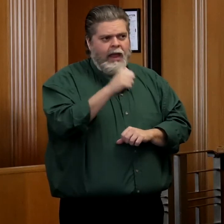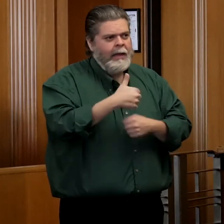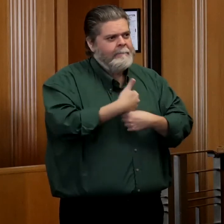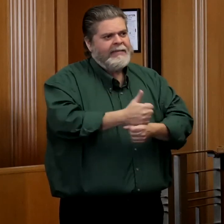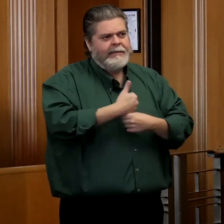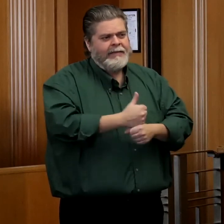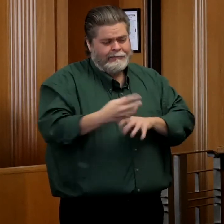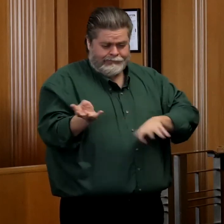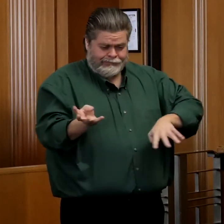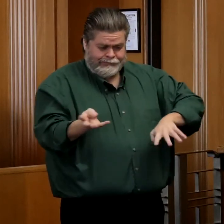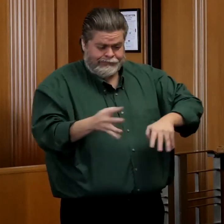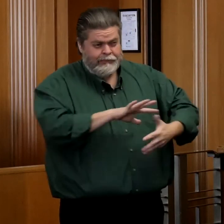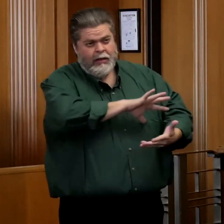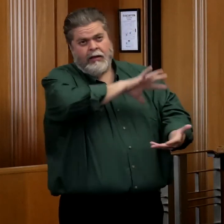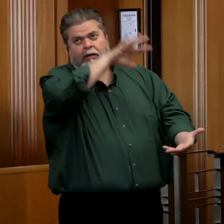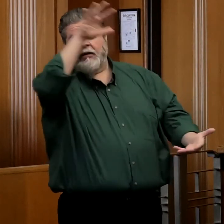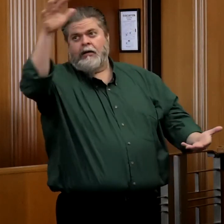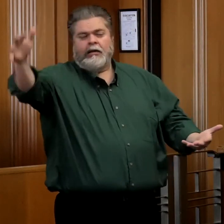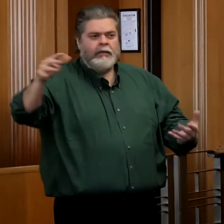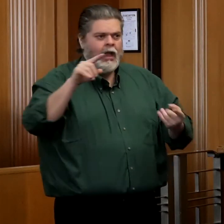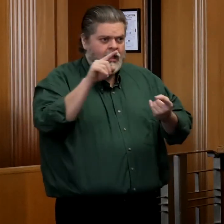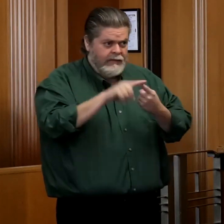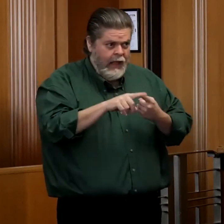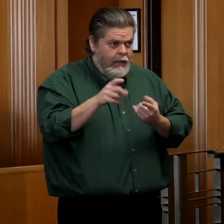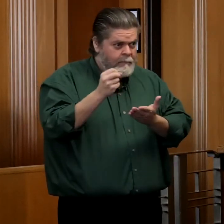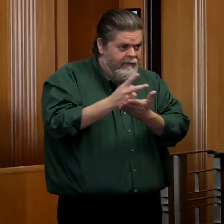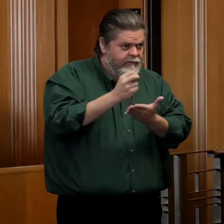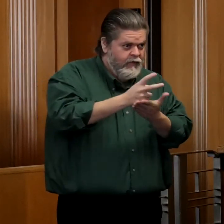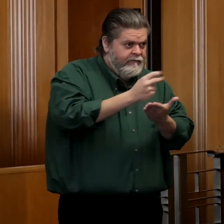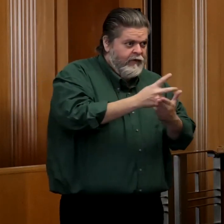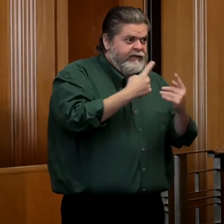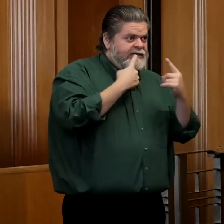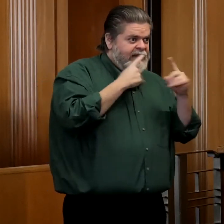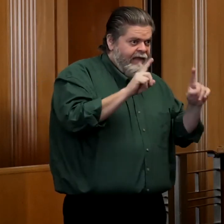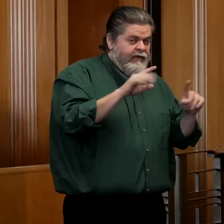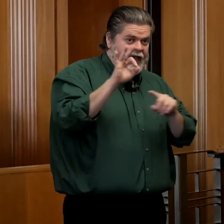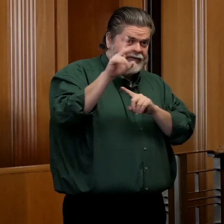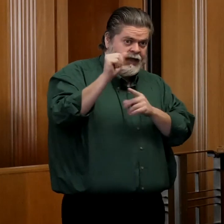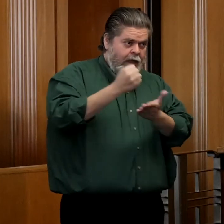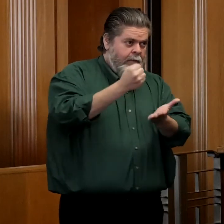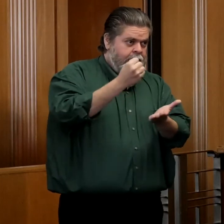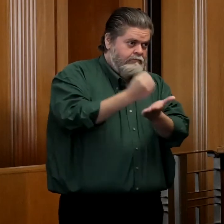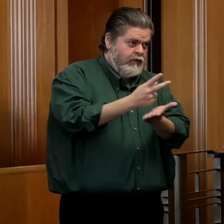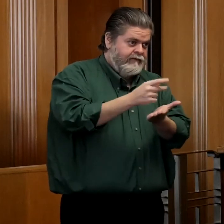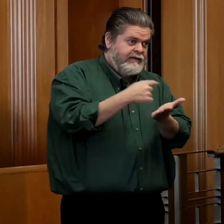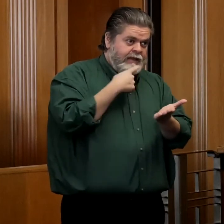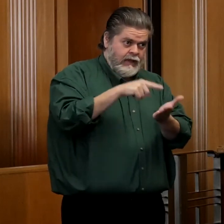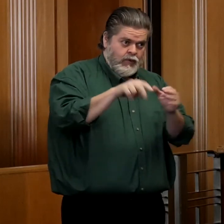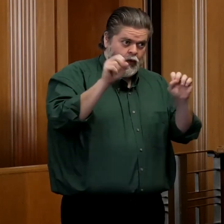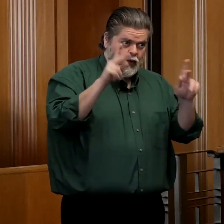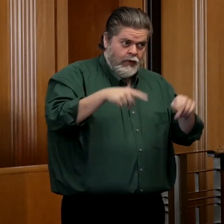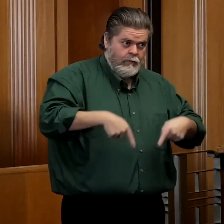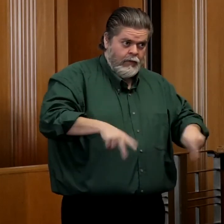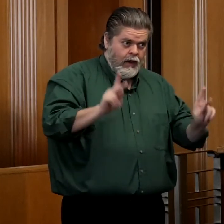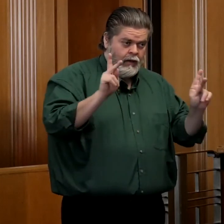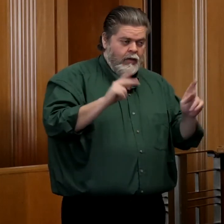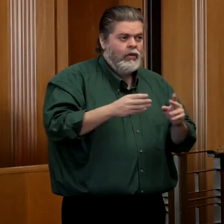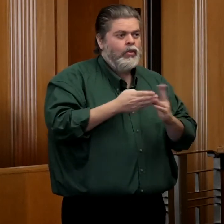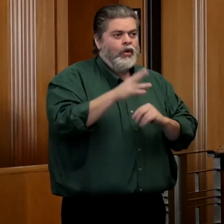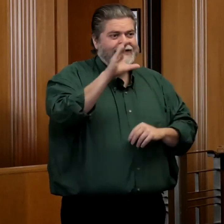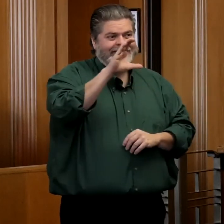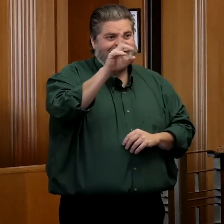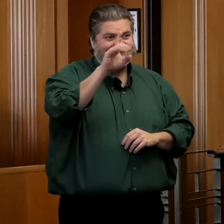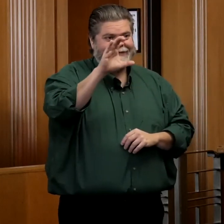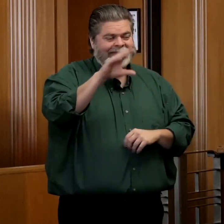mass produce a vaccine until it has been approved by the FDA and thoroughly evaluated by the CDC's Advisory